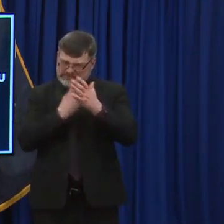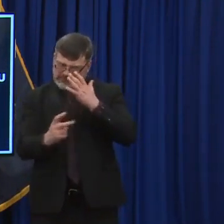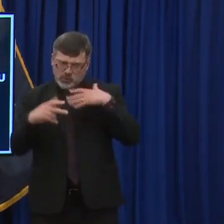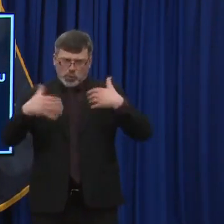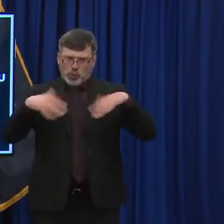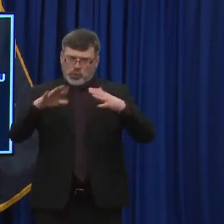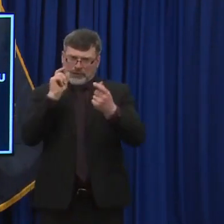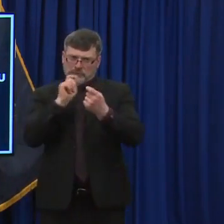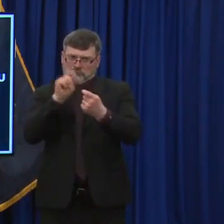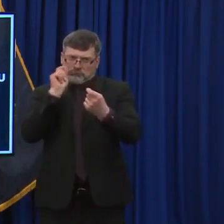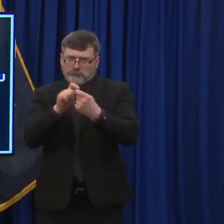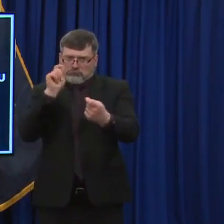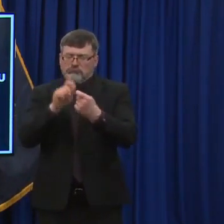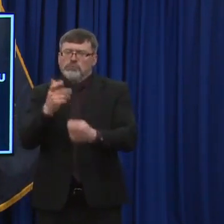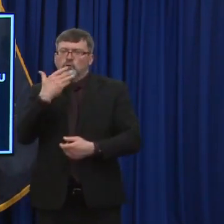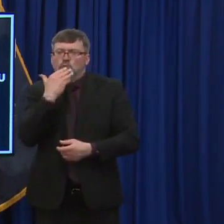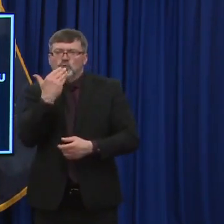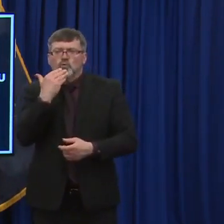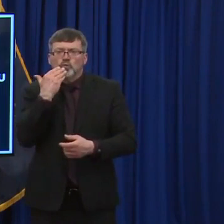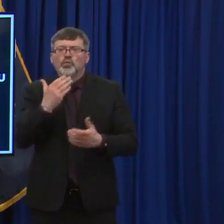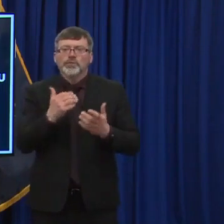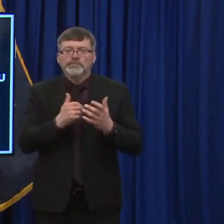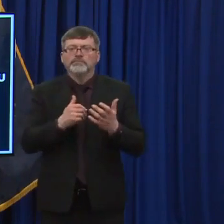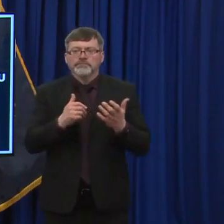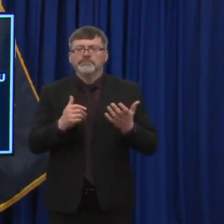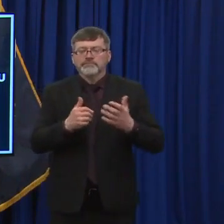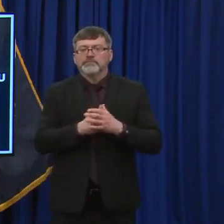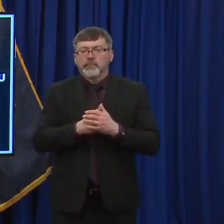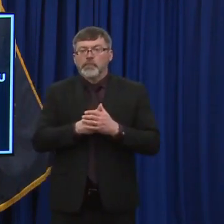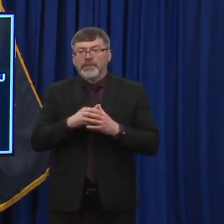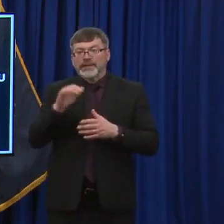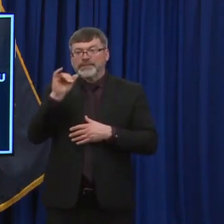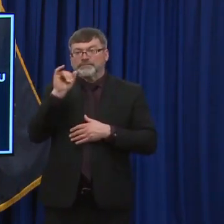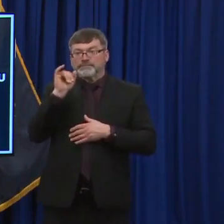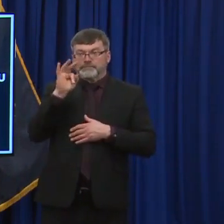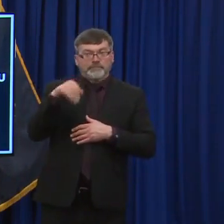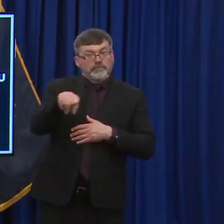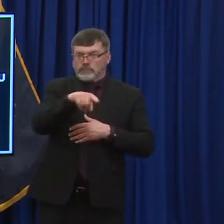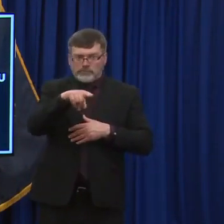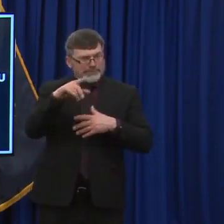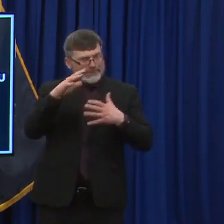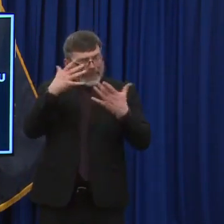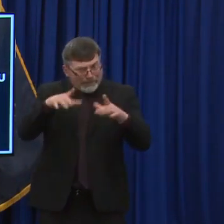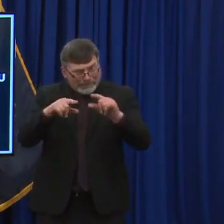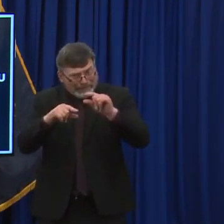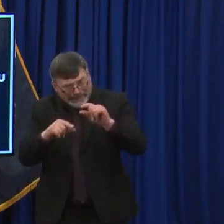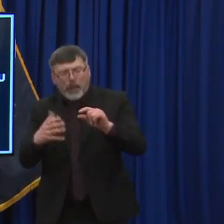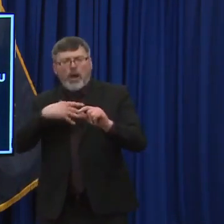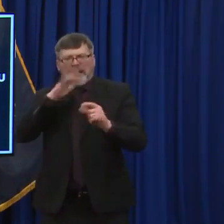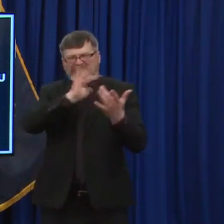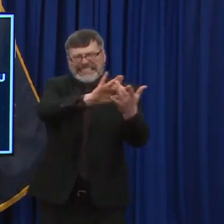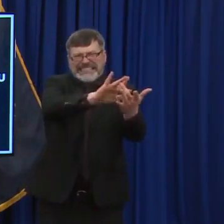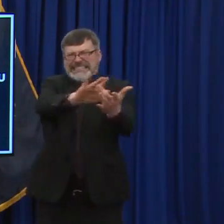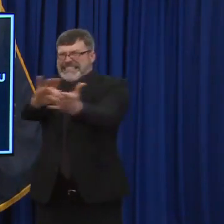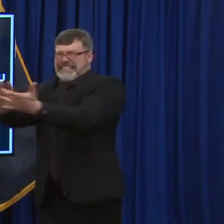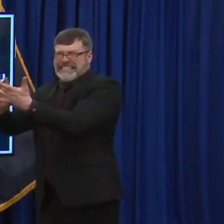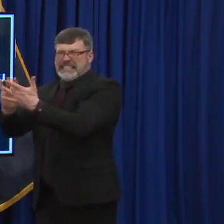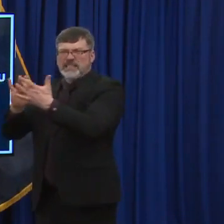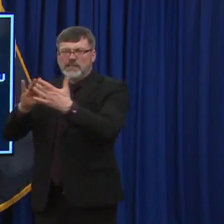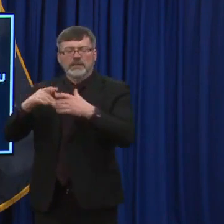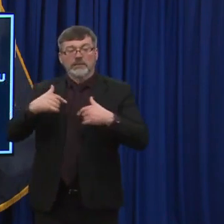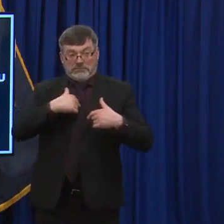pulls of, of folks coming in and out. And, and if we have some, we are, we're always on the phone reusing it. But those wait lists that you see in other states are really for,